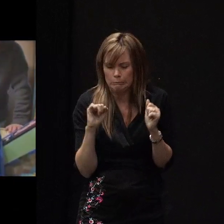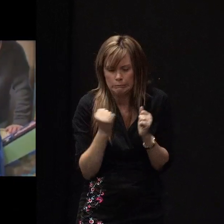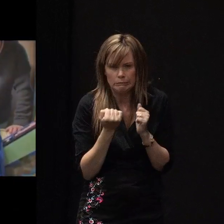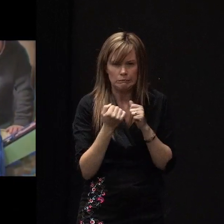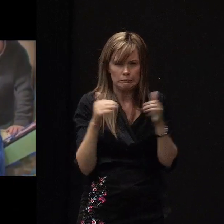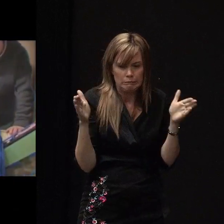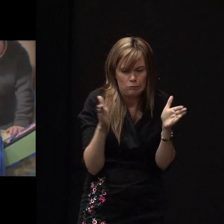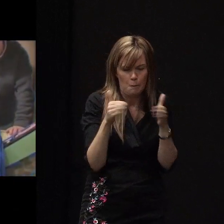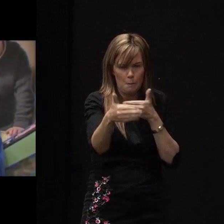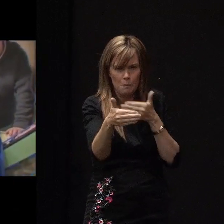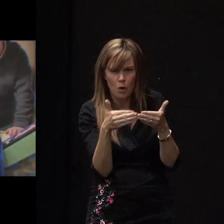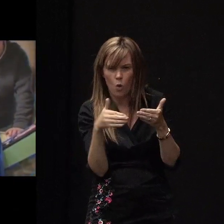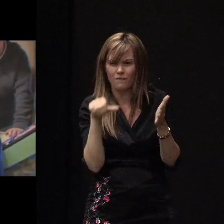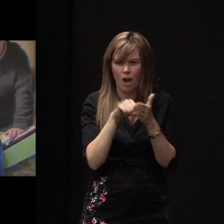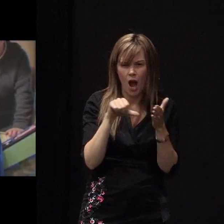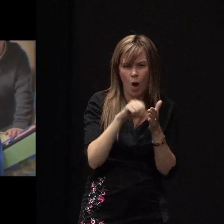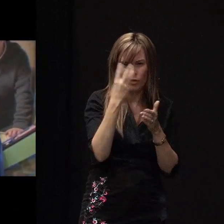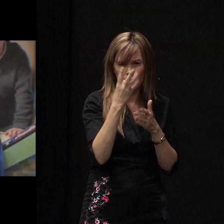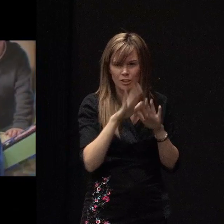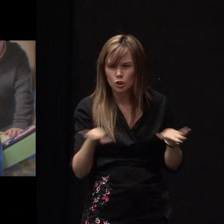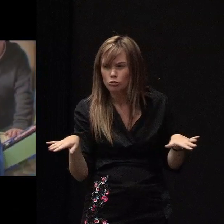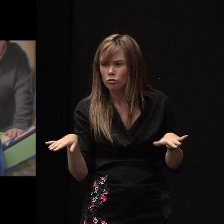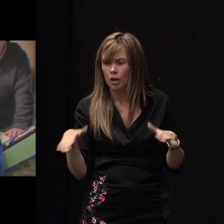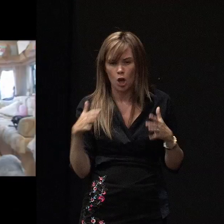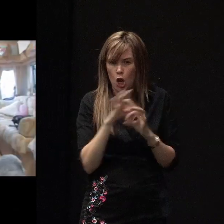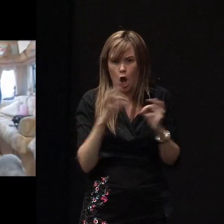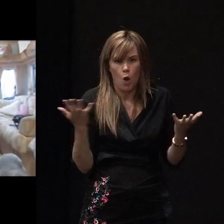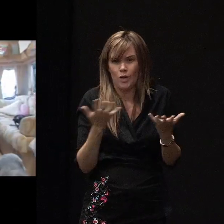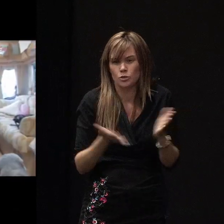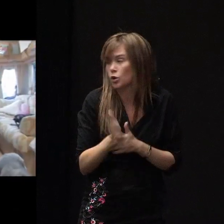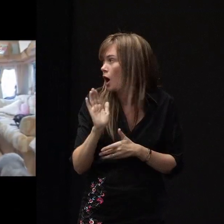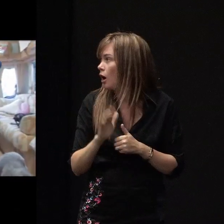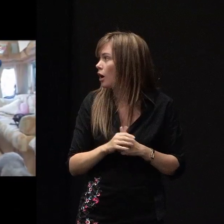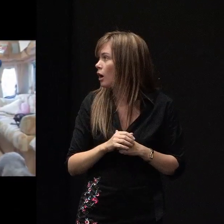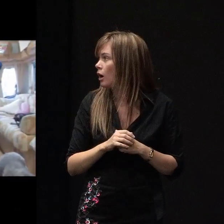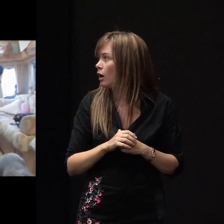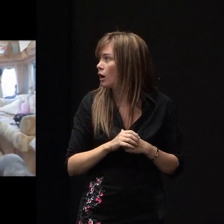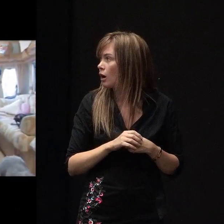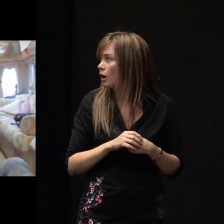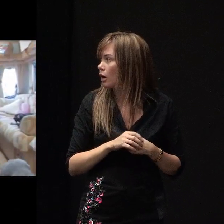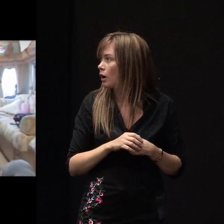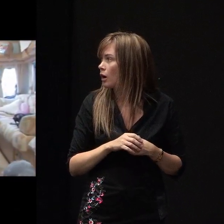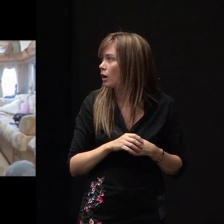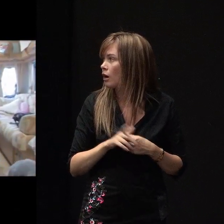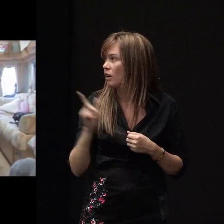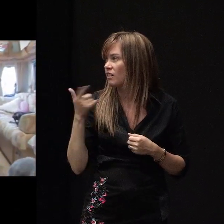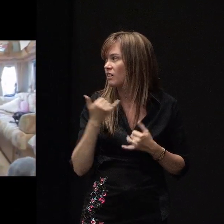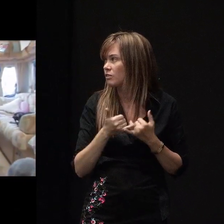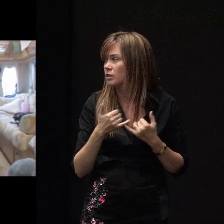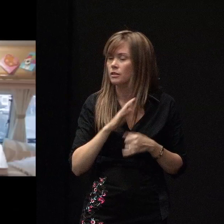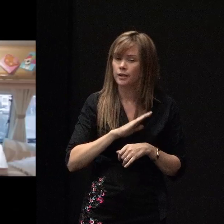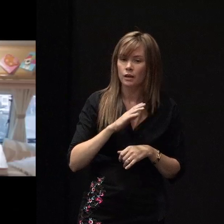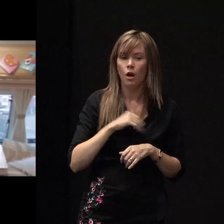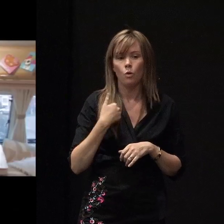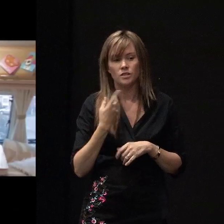stressful with three children, because there is nowhere to go. It's really squishy, and you always have to climb over the